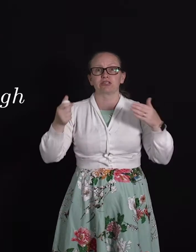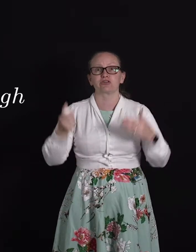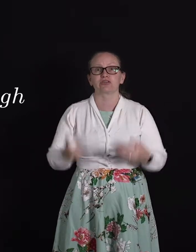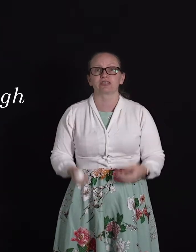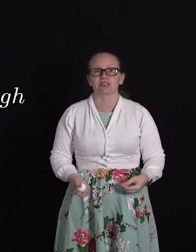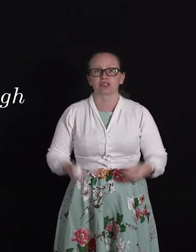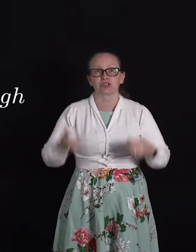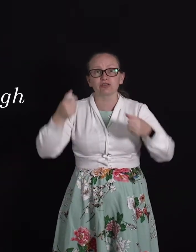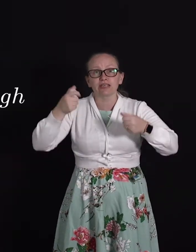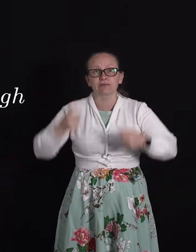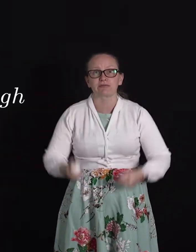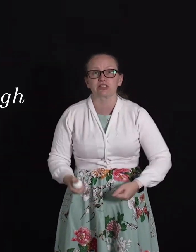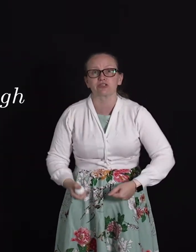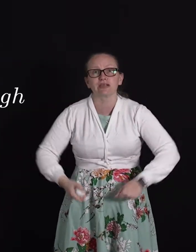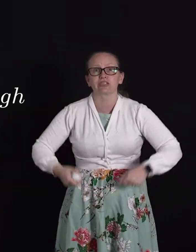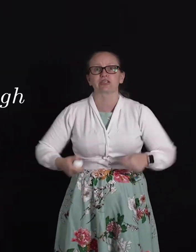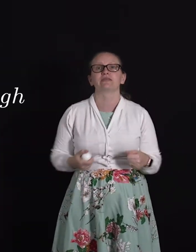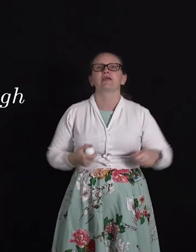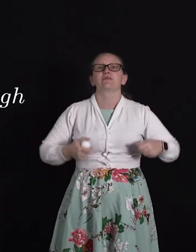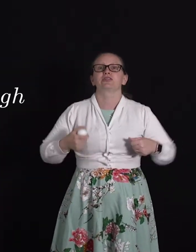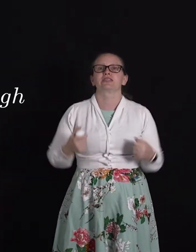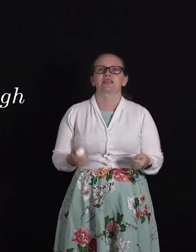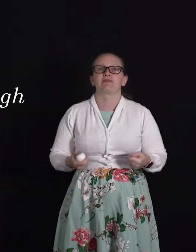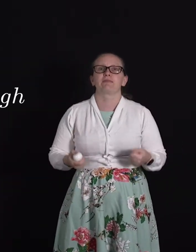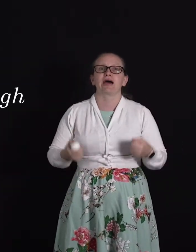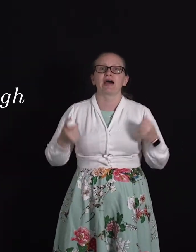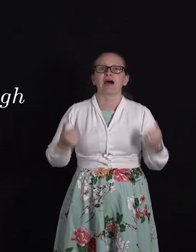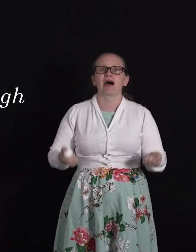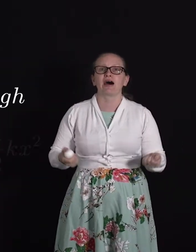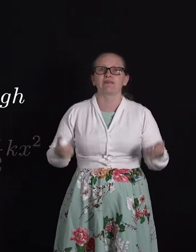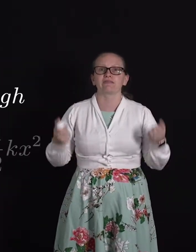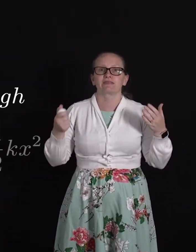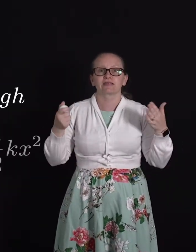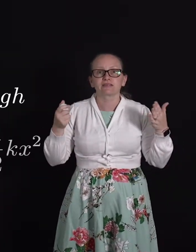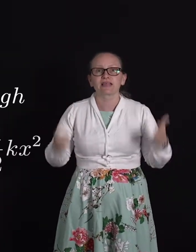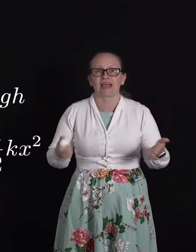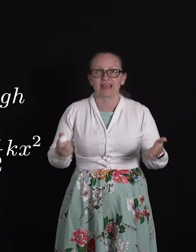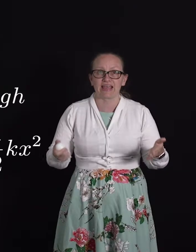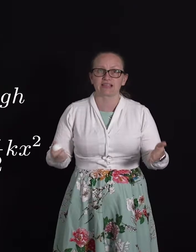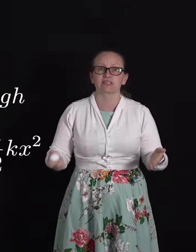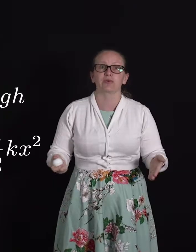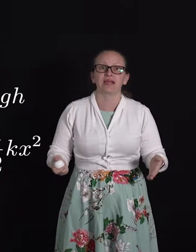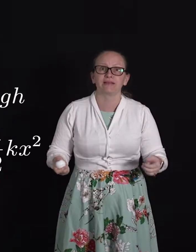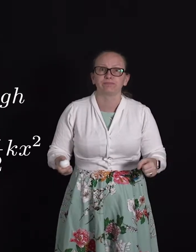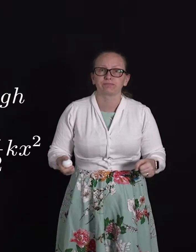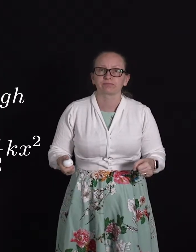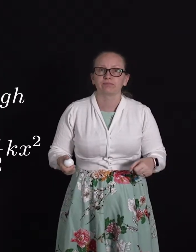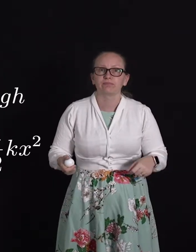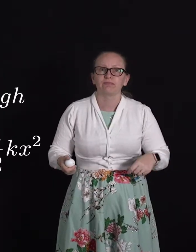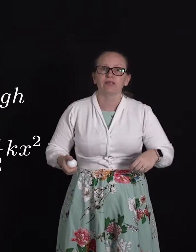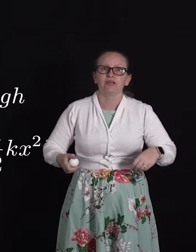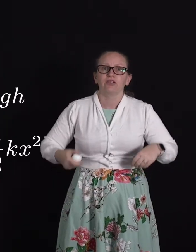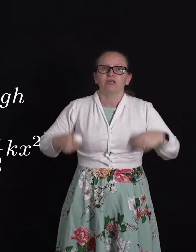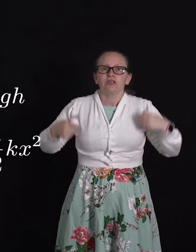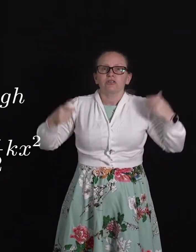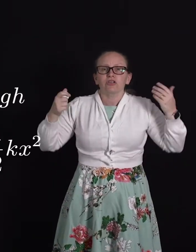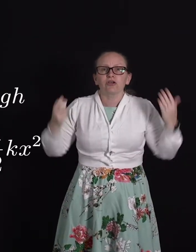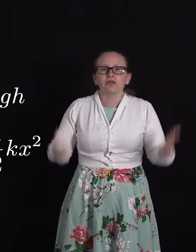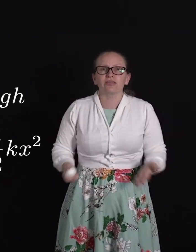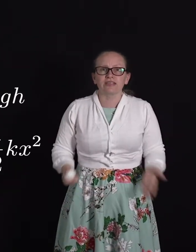stored in a string when we stretch it which is given by a half kx squared. So the